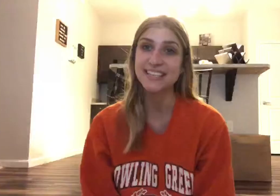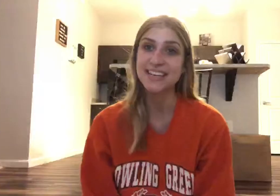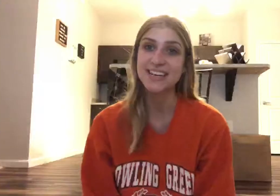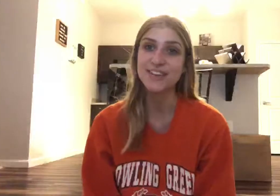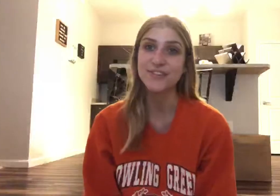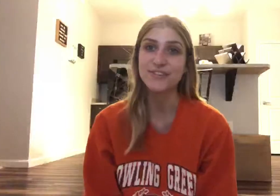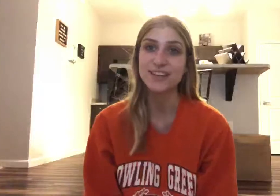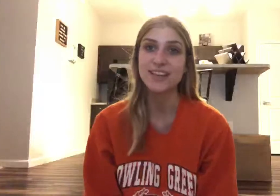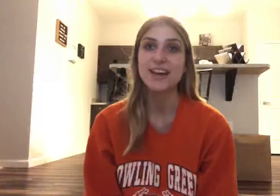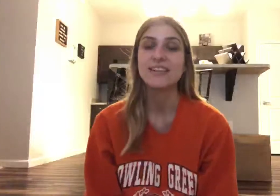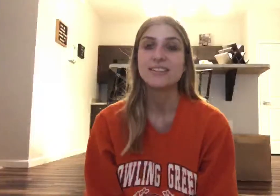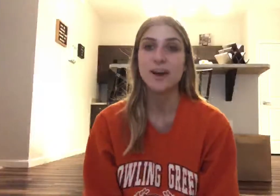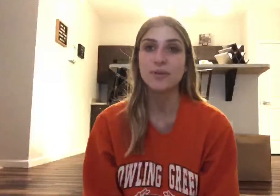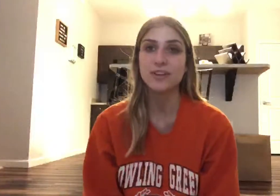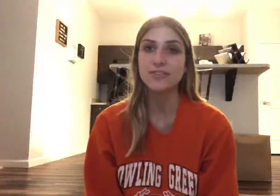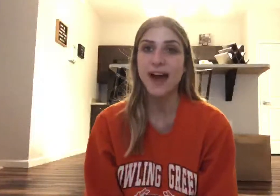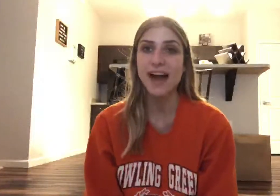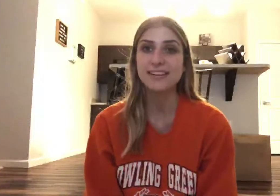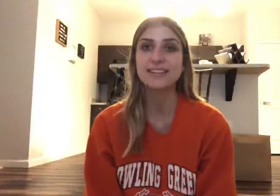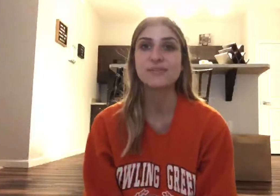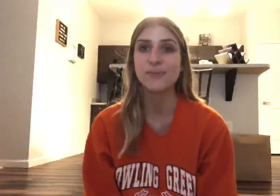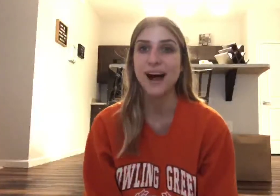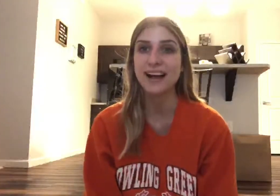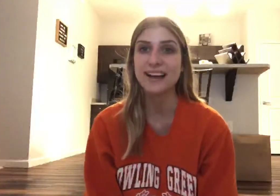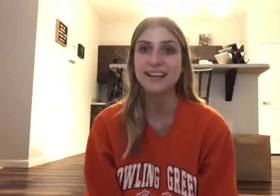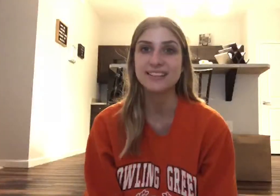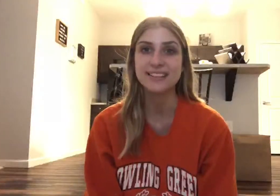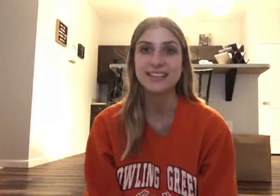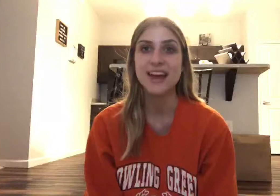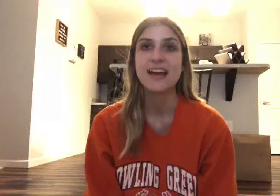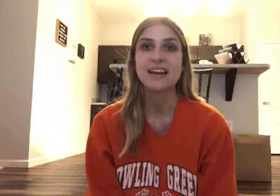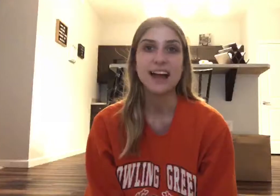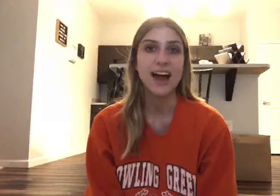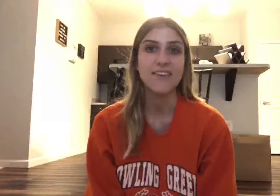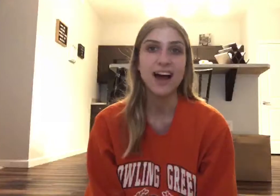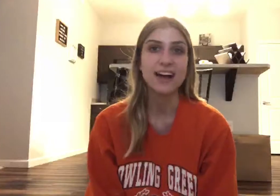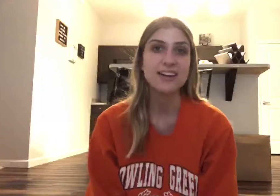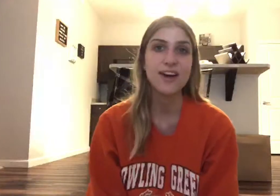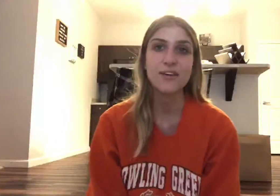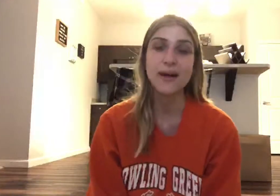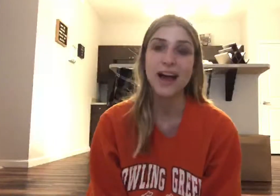T, U, V, W, X, Y, and Z. Now I know my